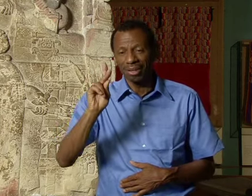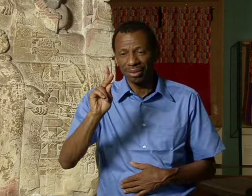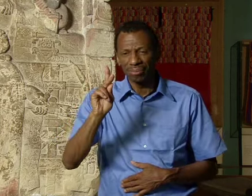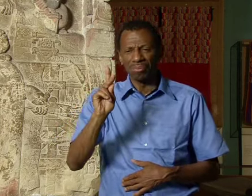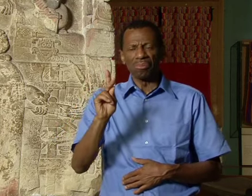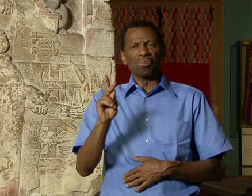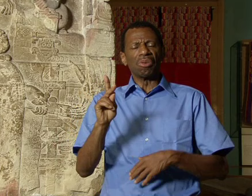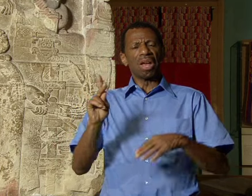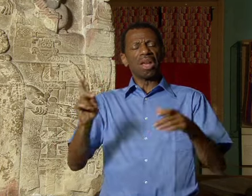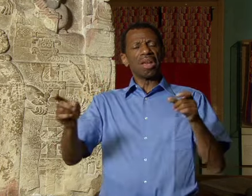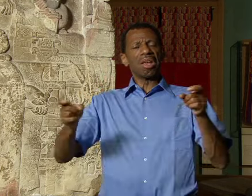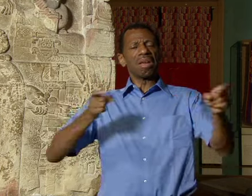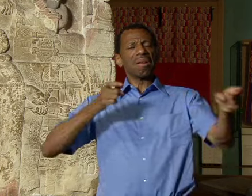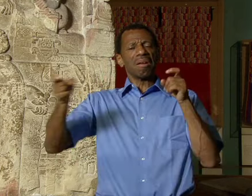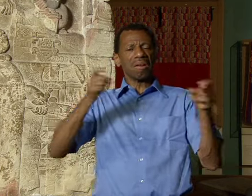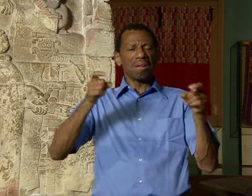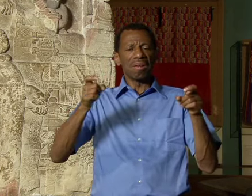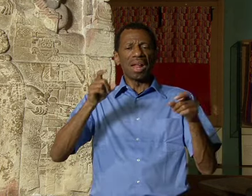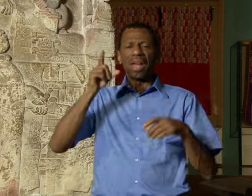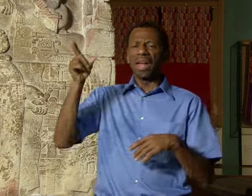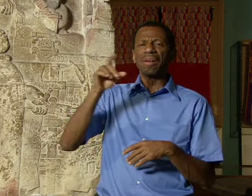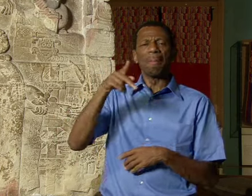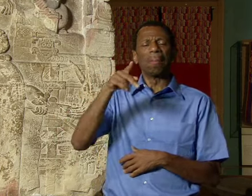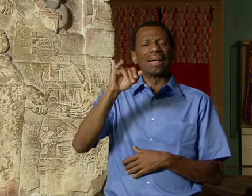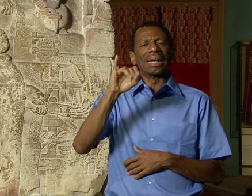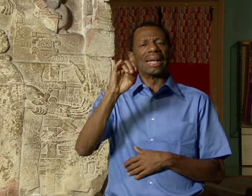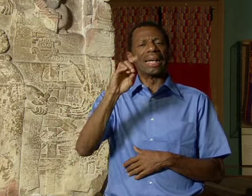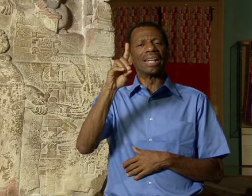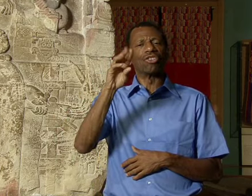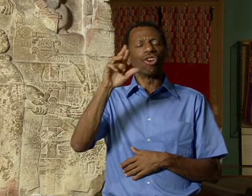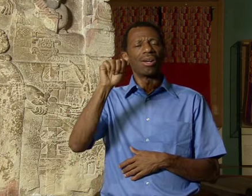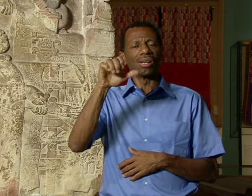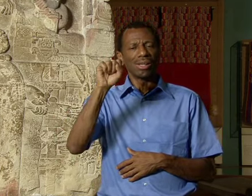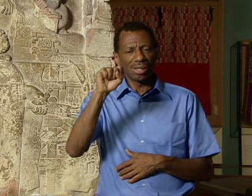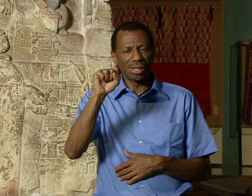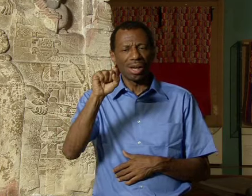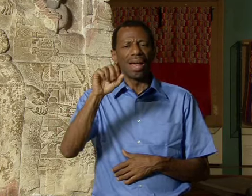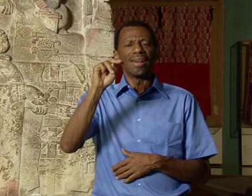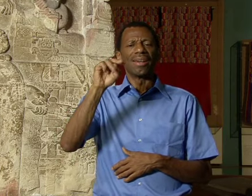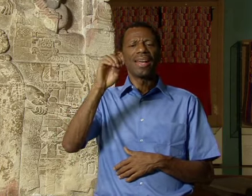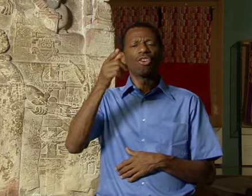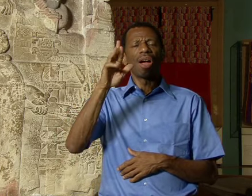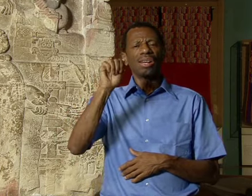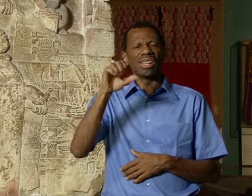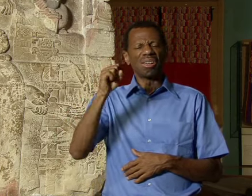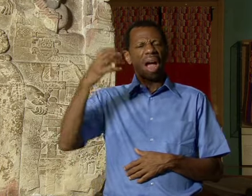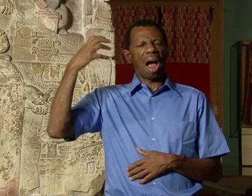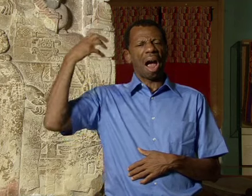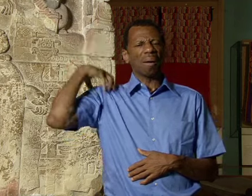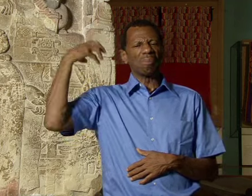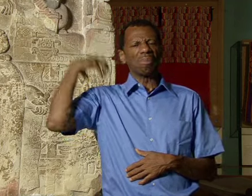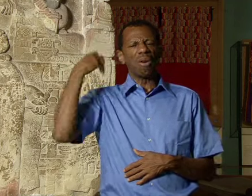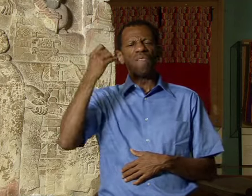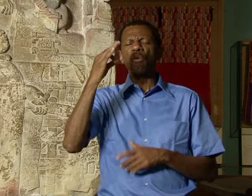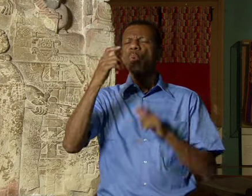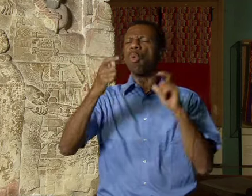In 758 A.D., a young Maya king, Quinich Yonal Ak, was